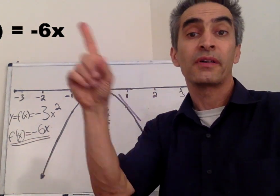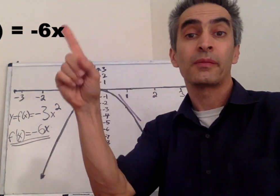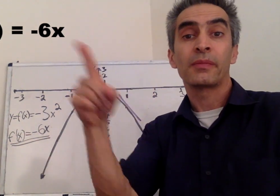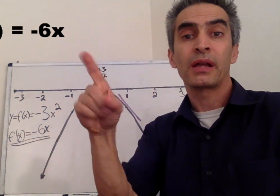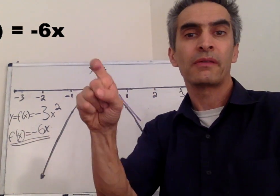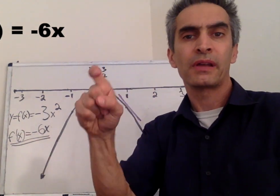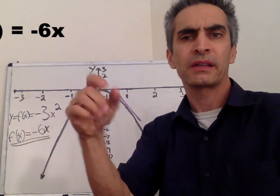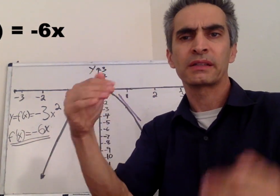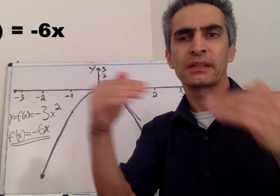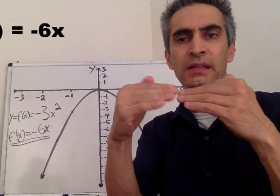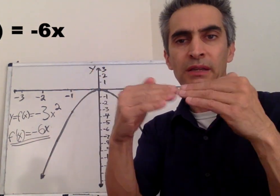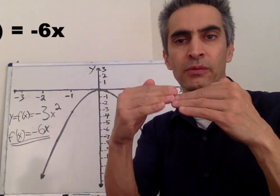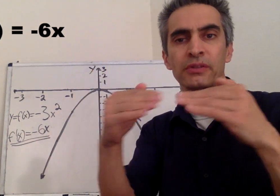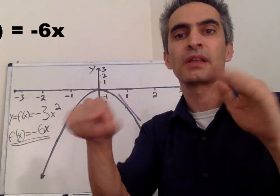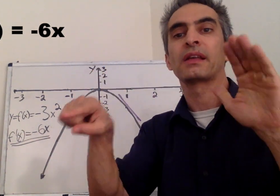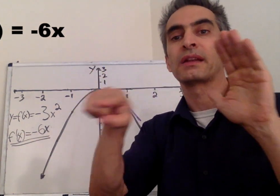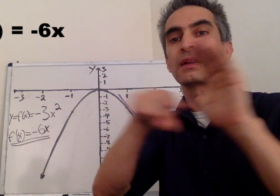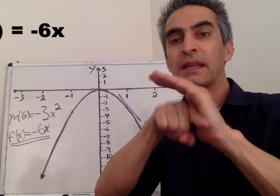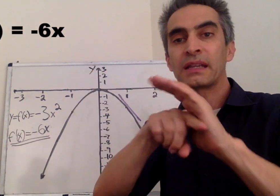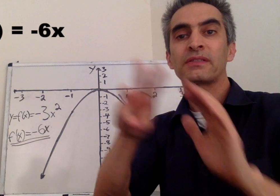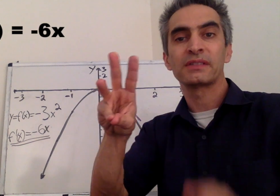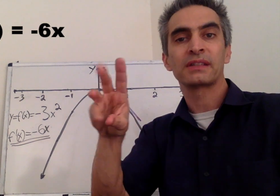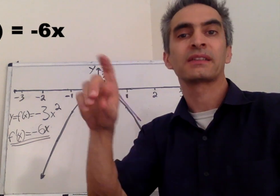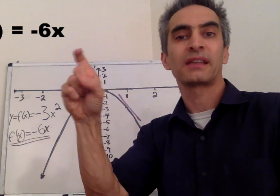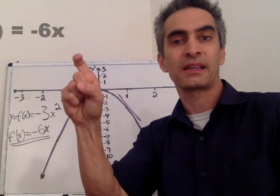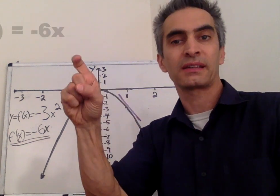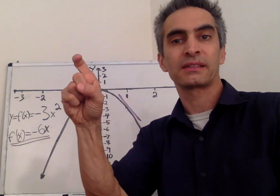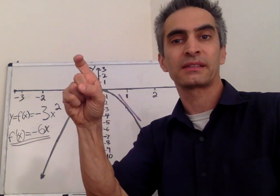f prime of x equals negative 6x.